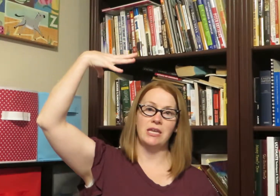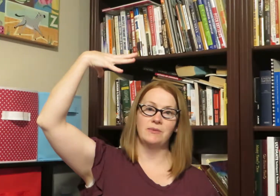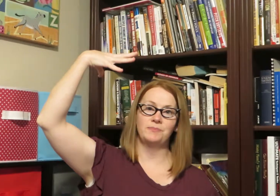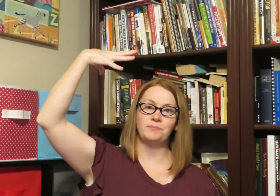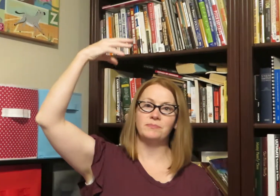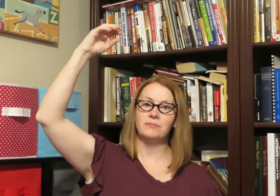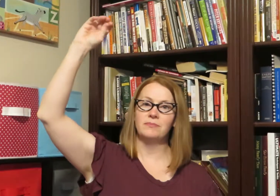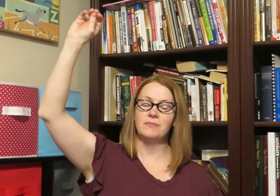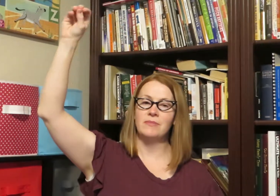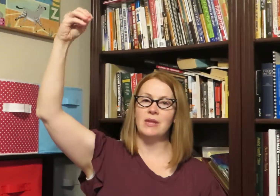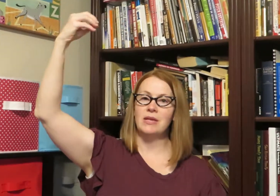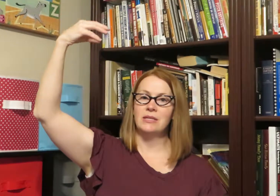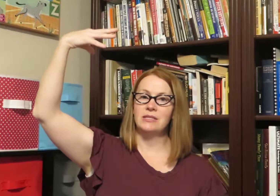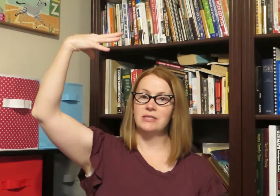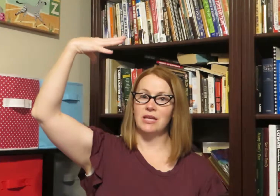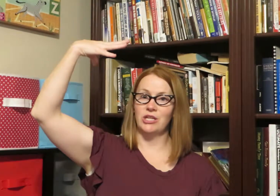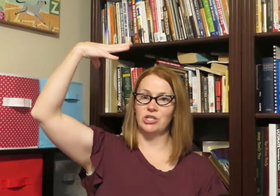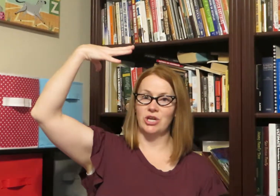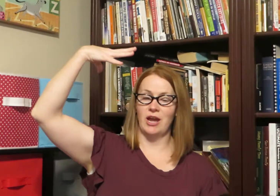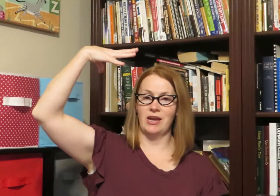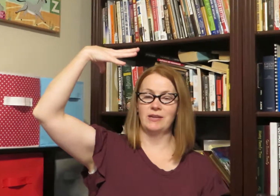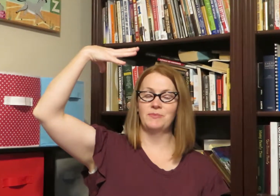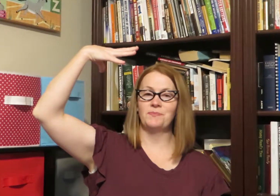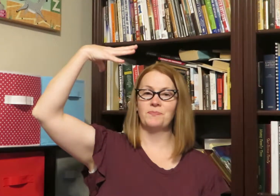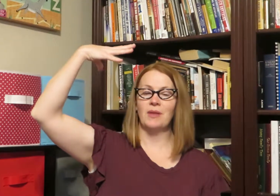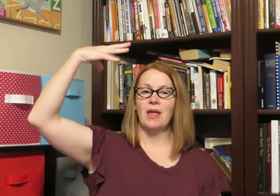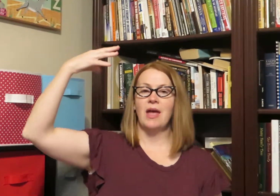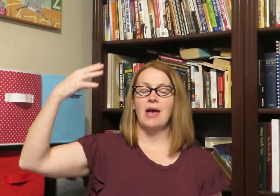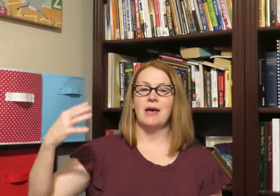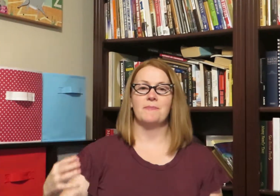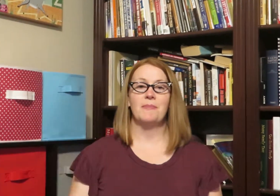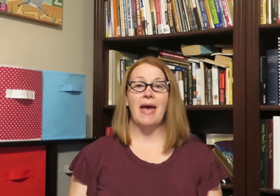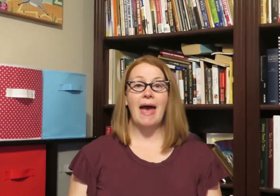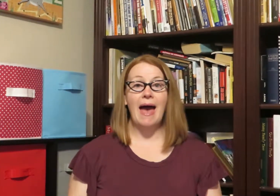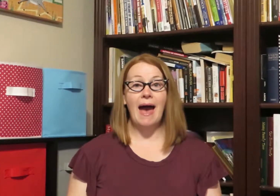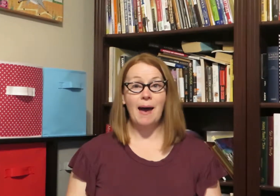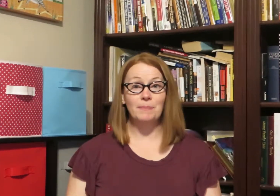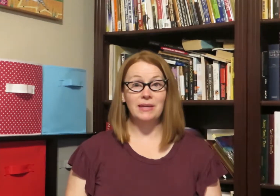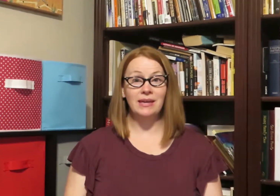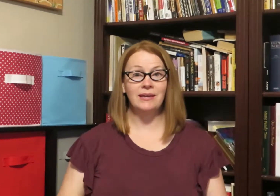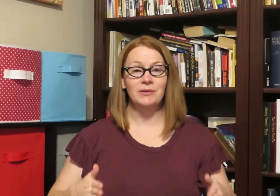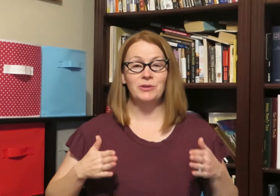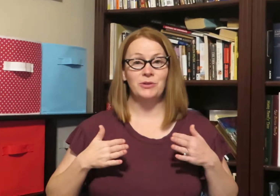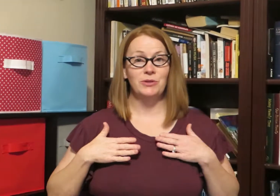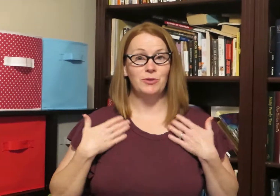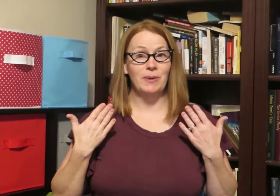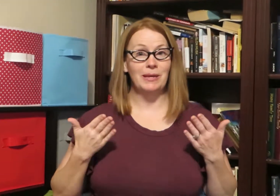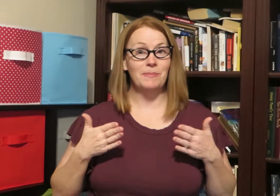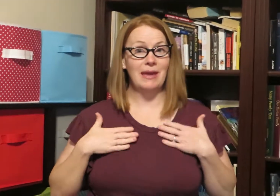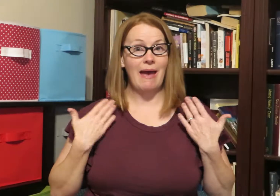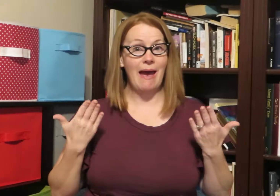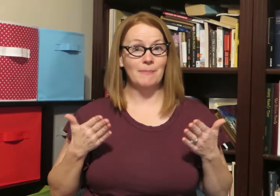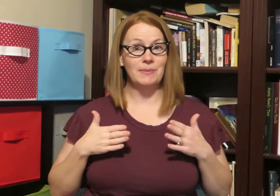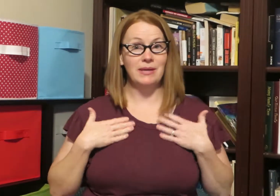sunshine happy make me happy